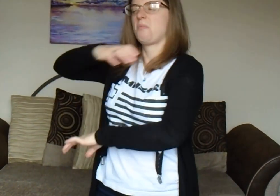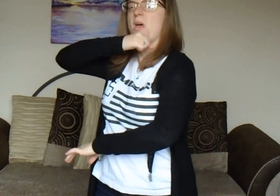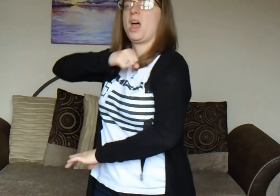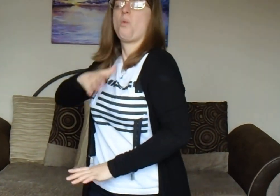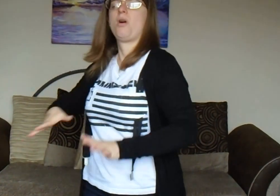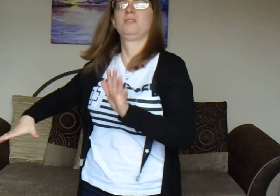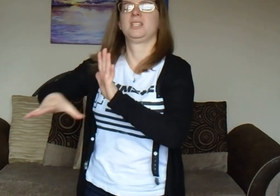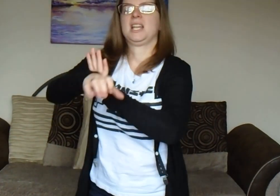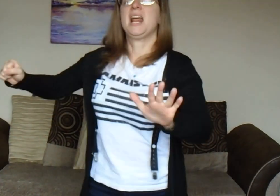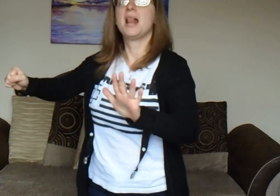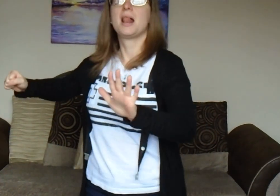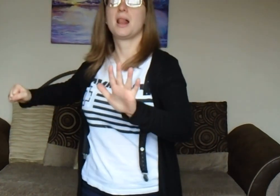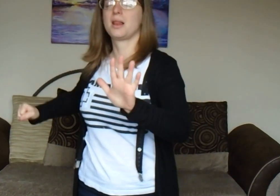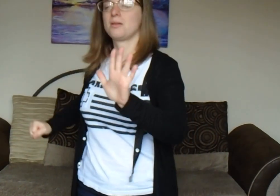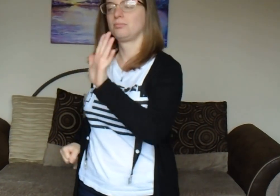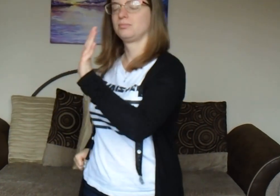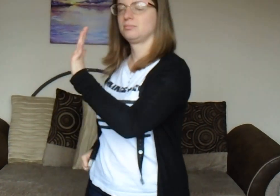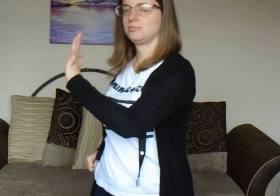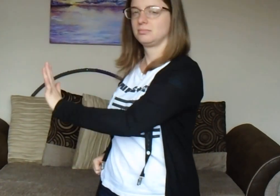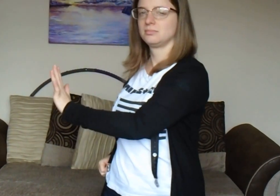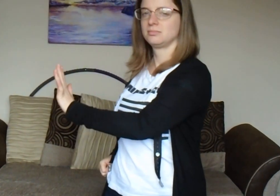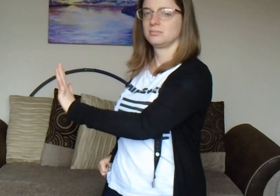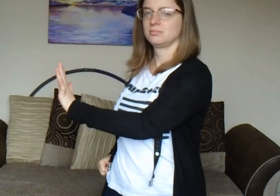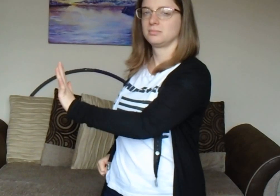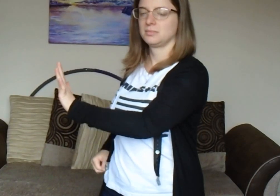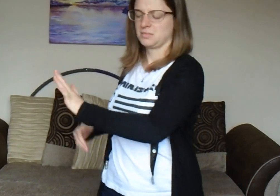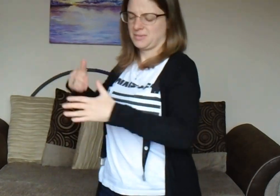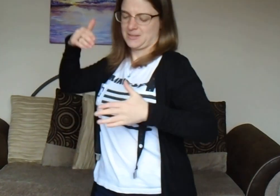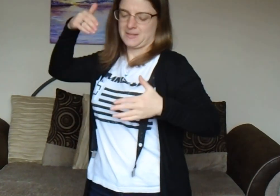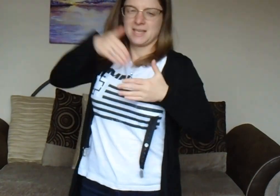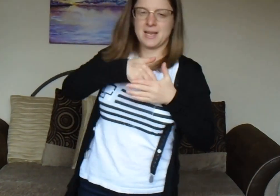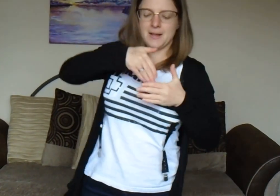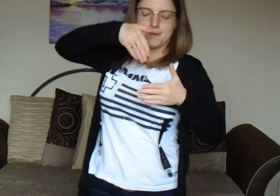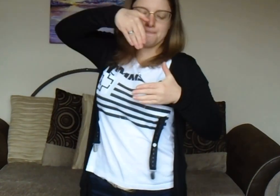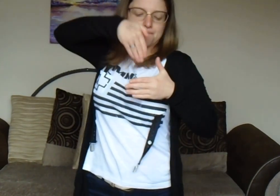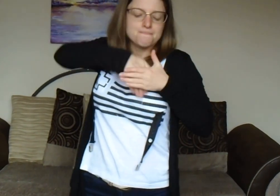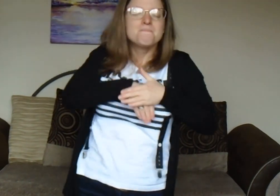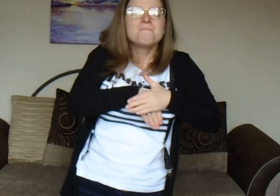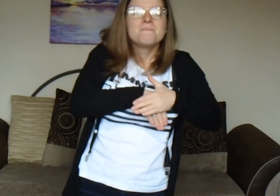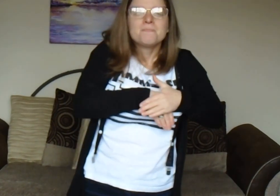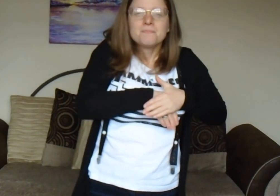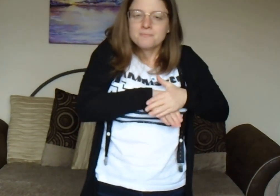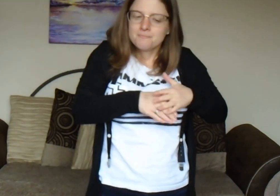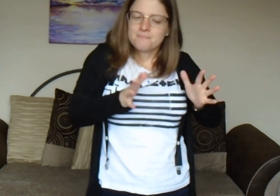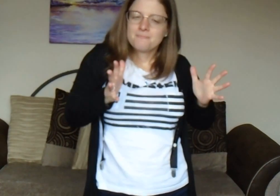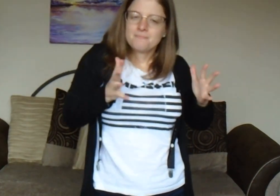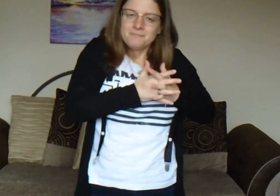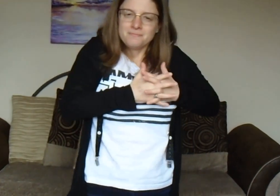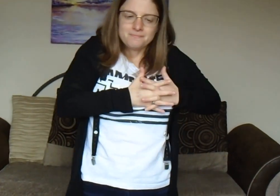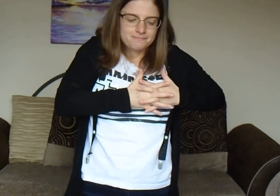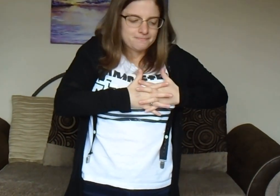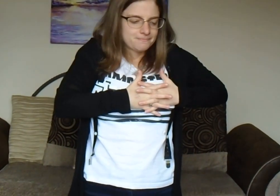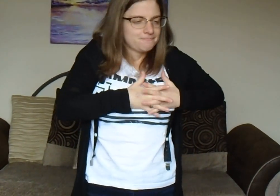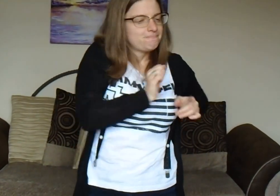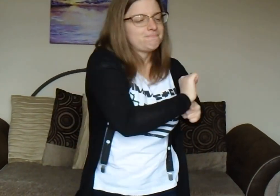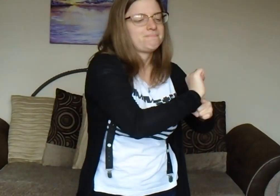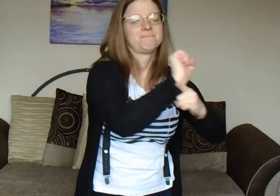steal it Deep inside your heart of skin You'll